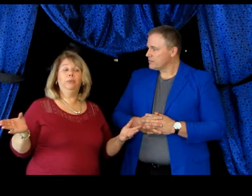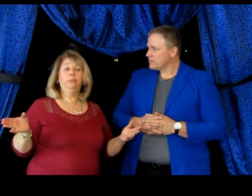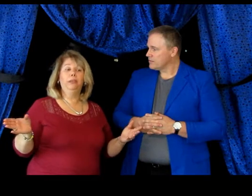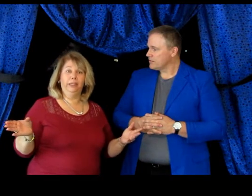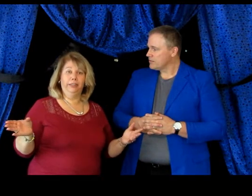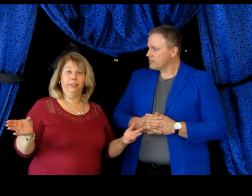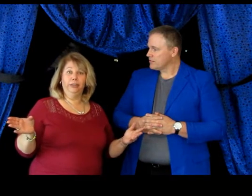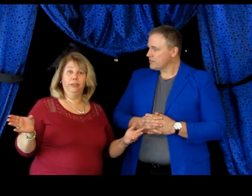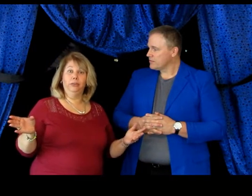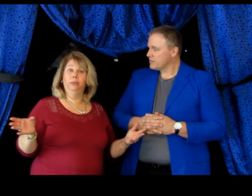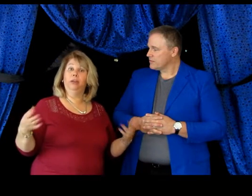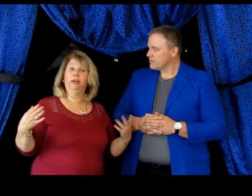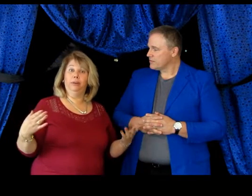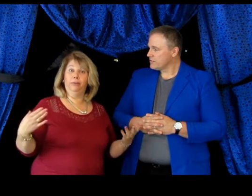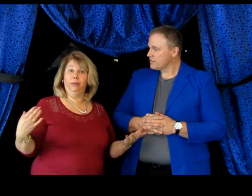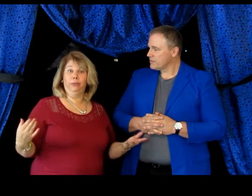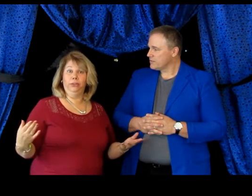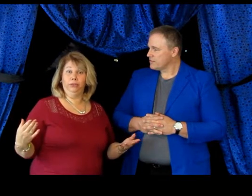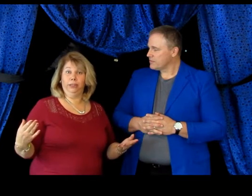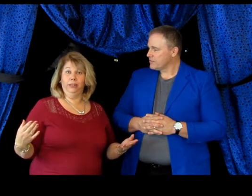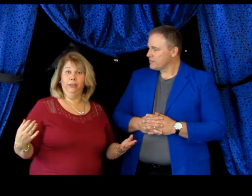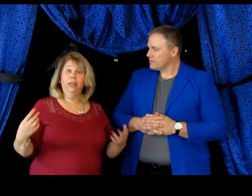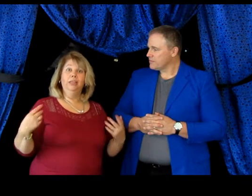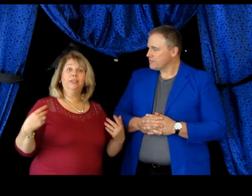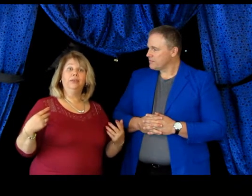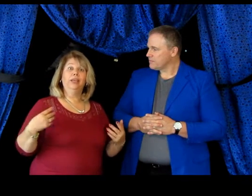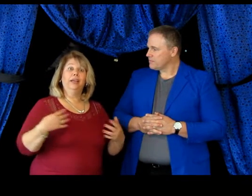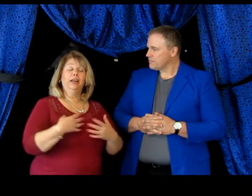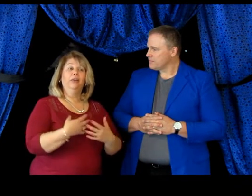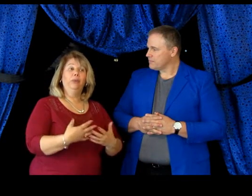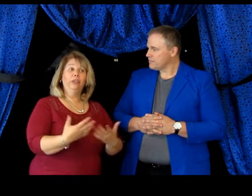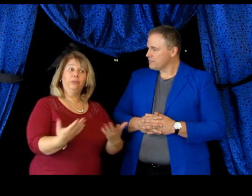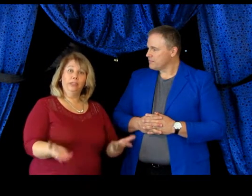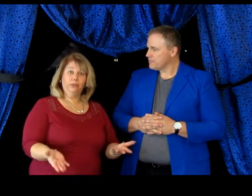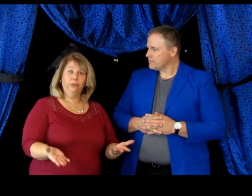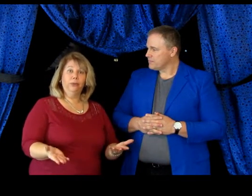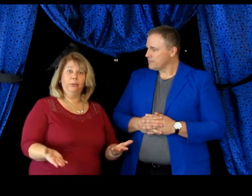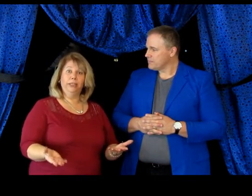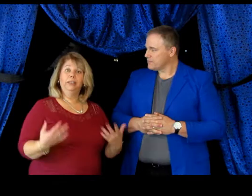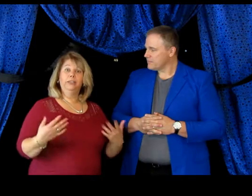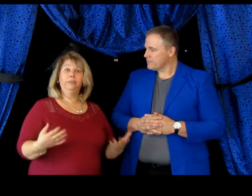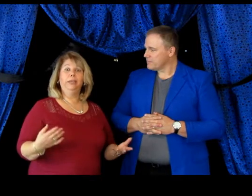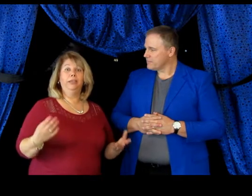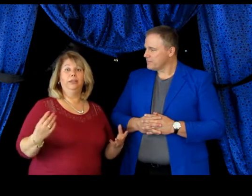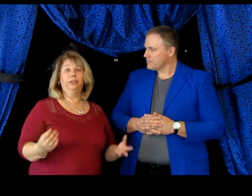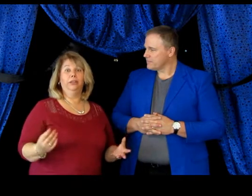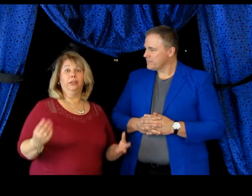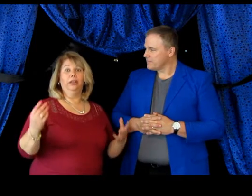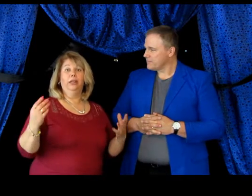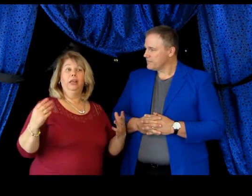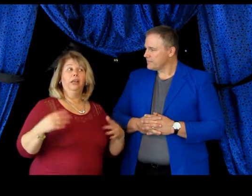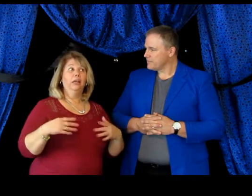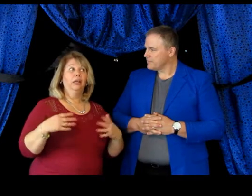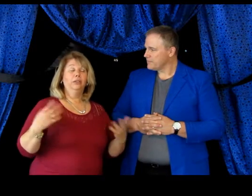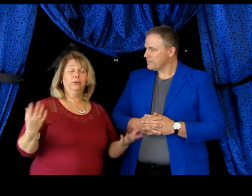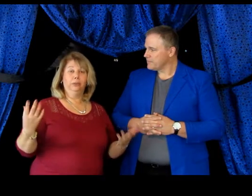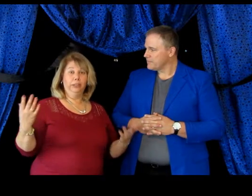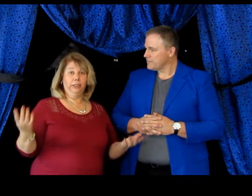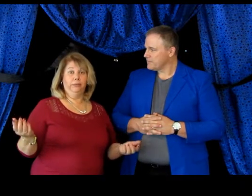place into whatever event we're doing so that we transform it to make it look totally different.